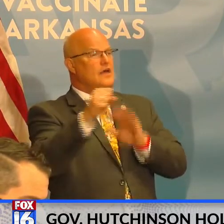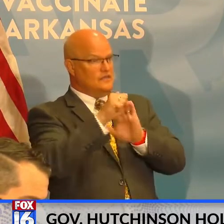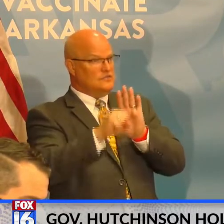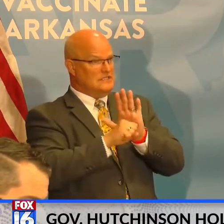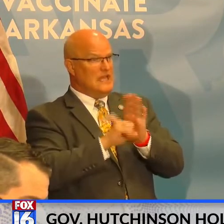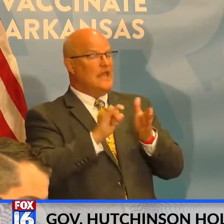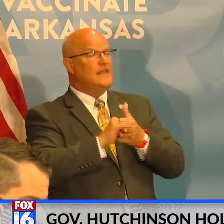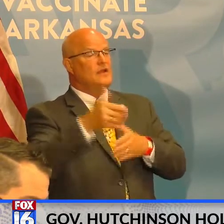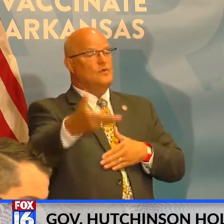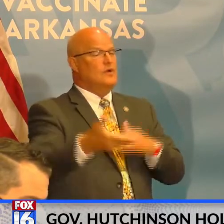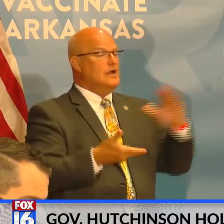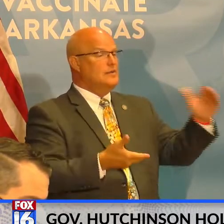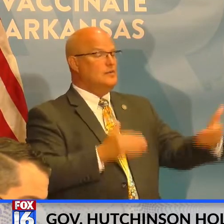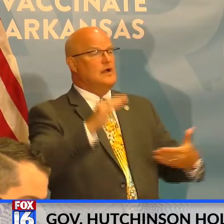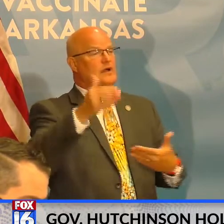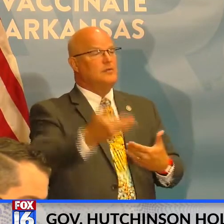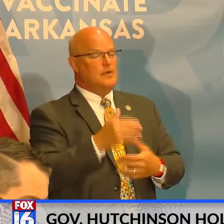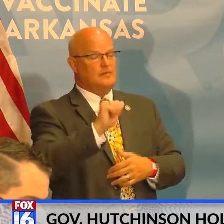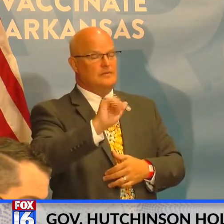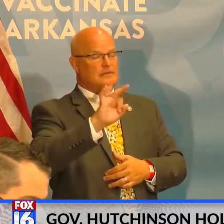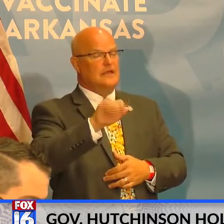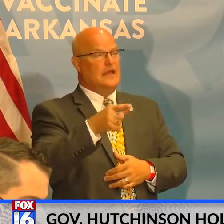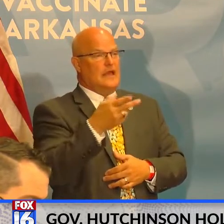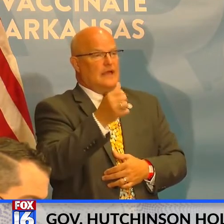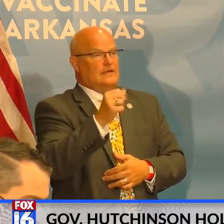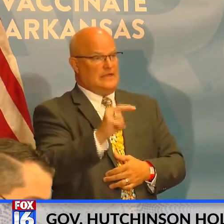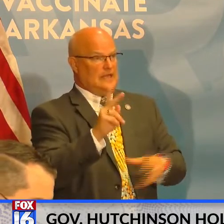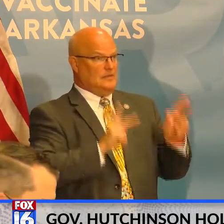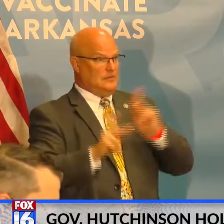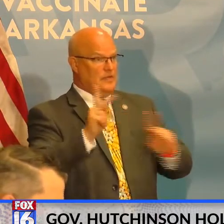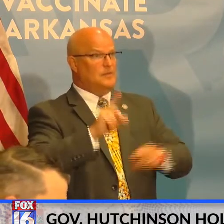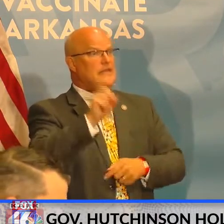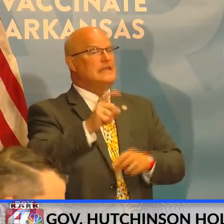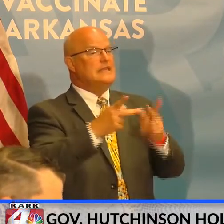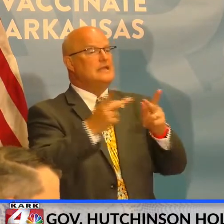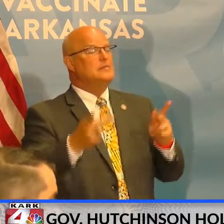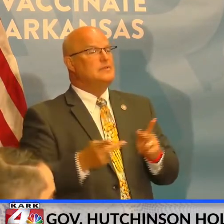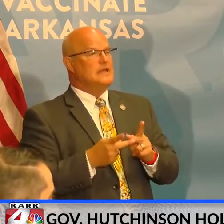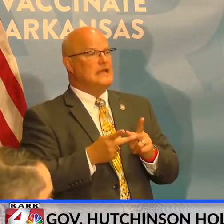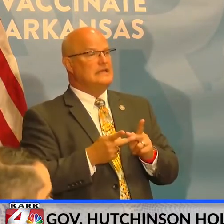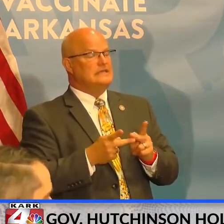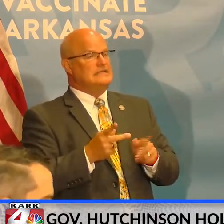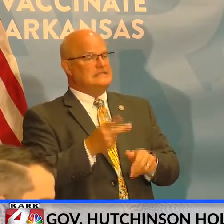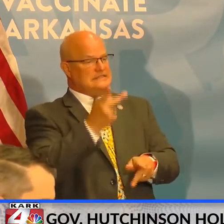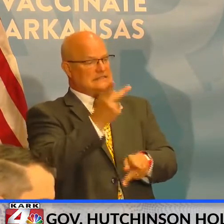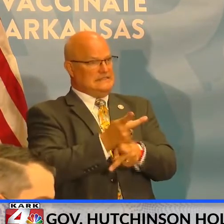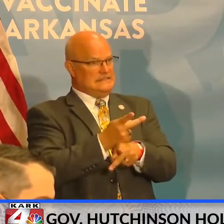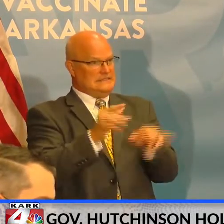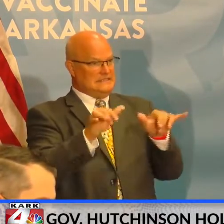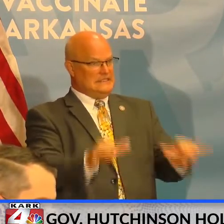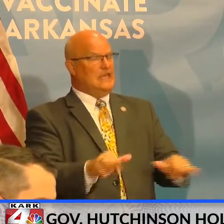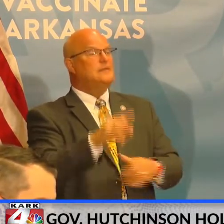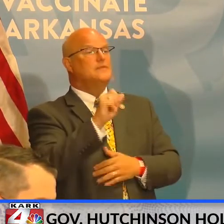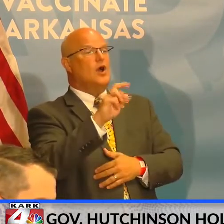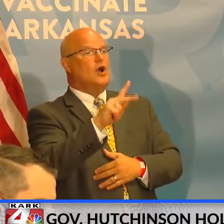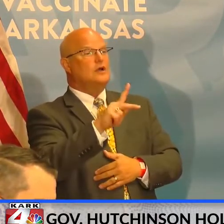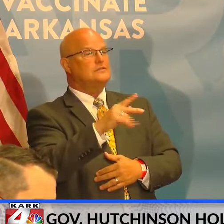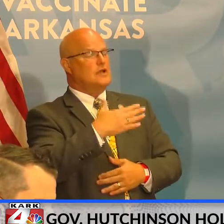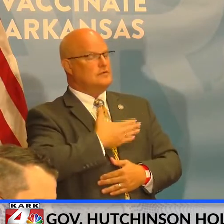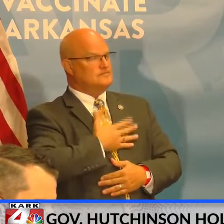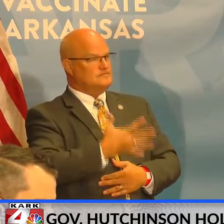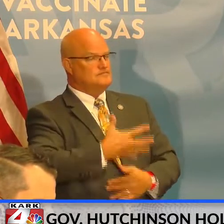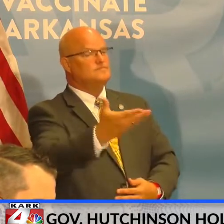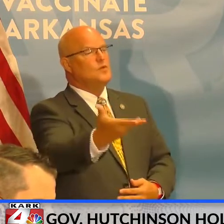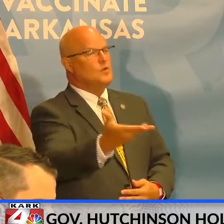that are welcoming those that need a place of refuge. Arkansas would certainly stand in the